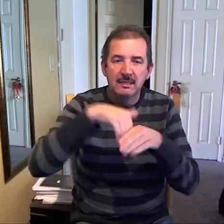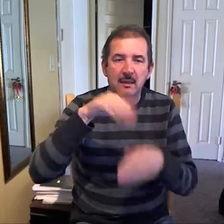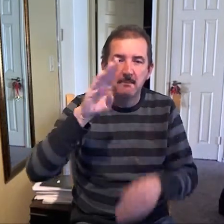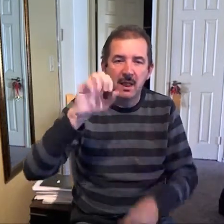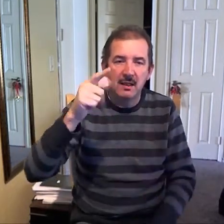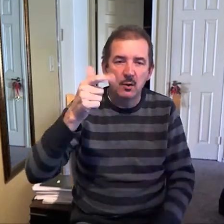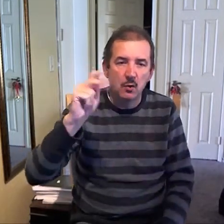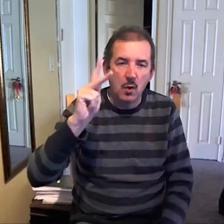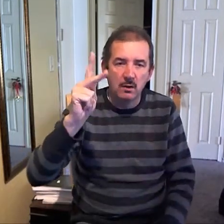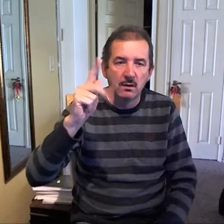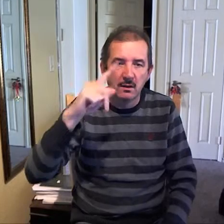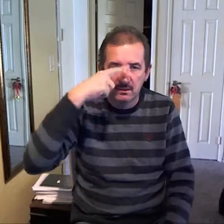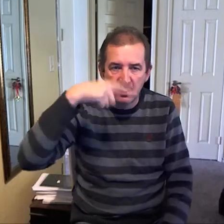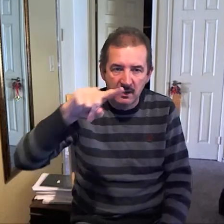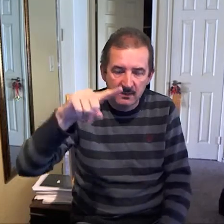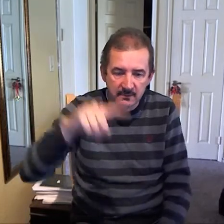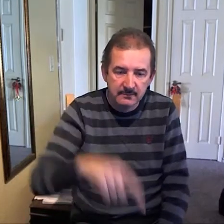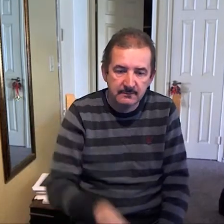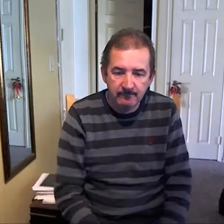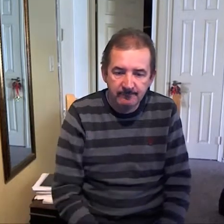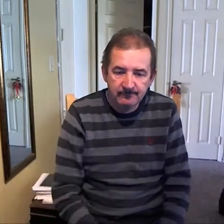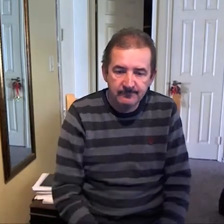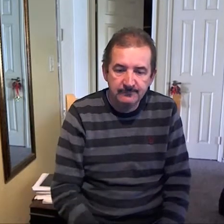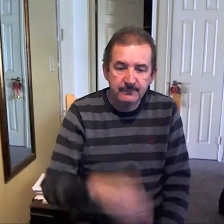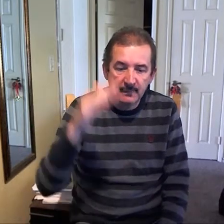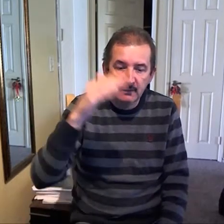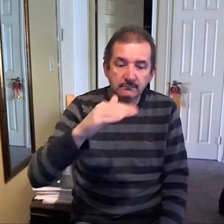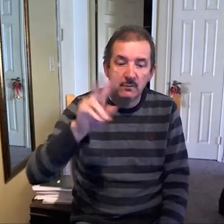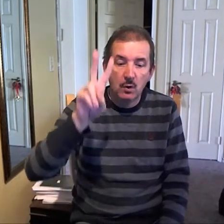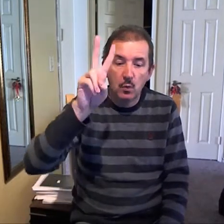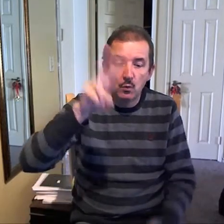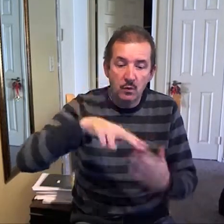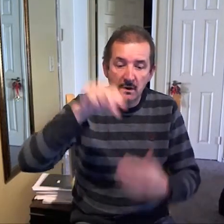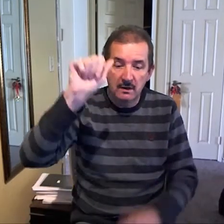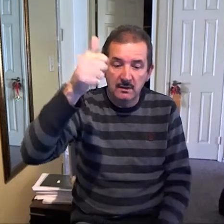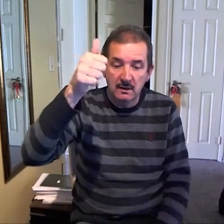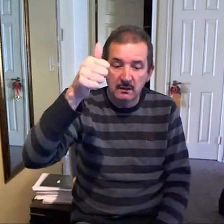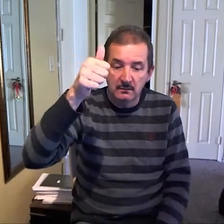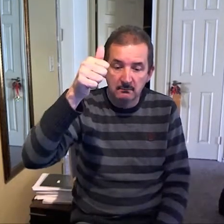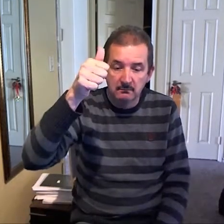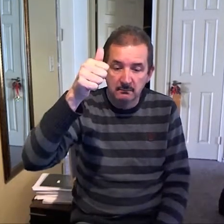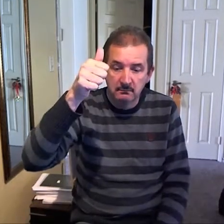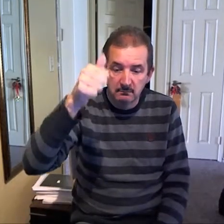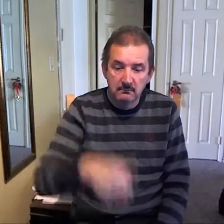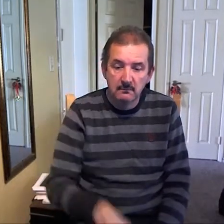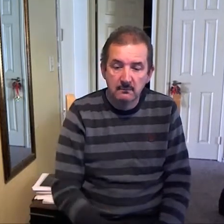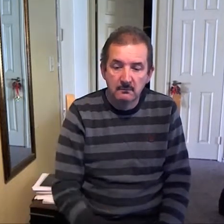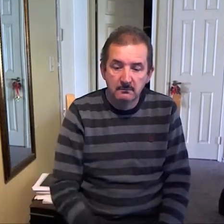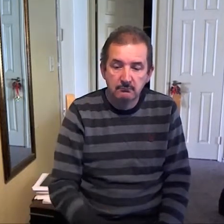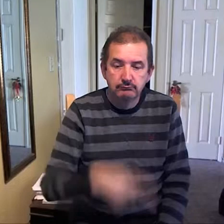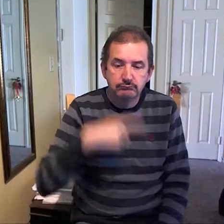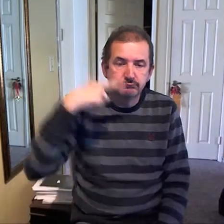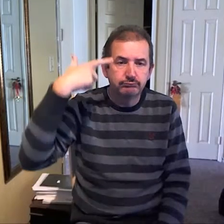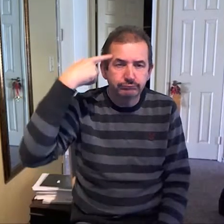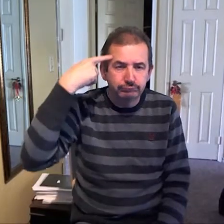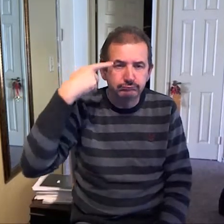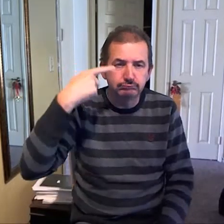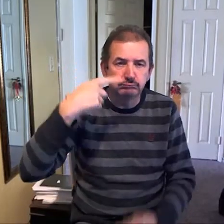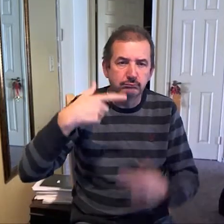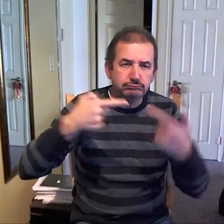it's like a lot of at 4 4 p.m. We'll.m. at at 9 p.m. I going p.m. We're